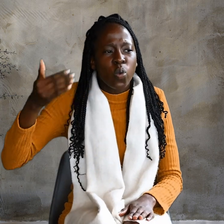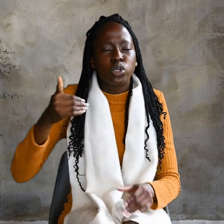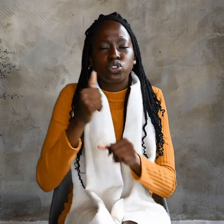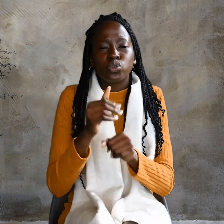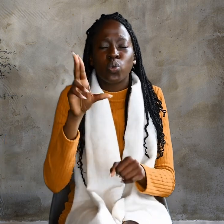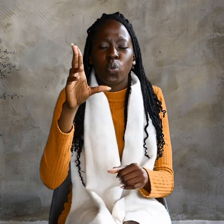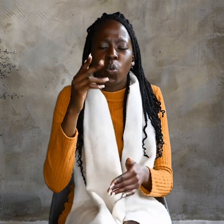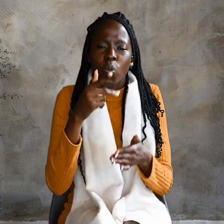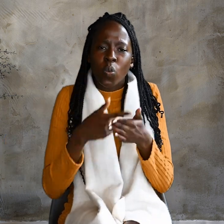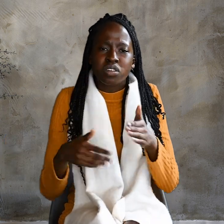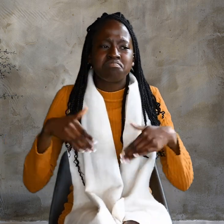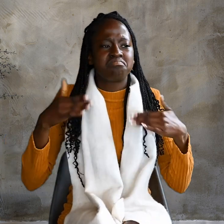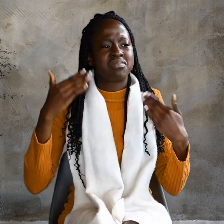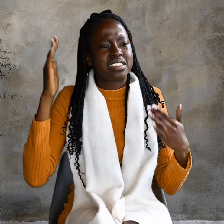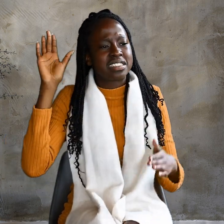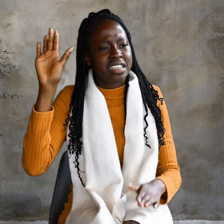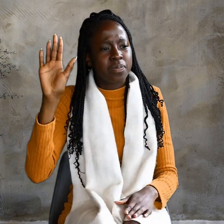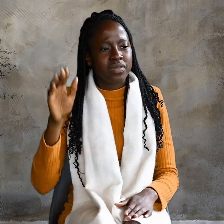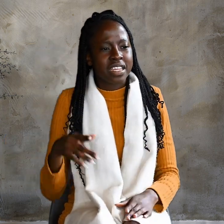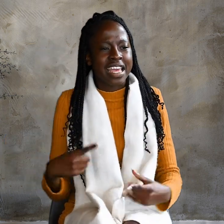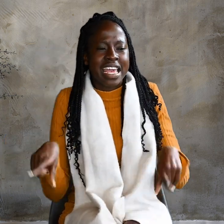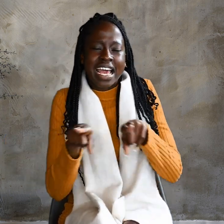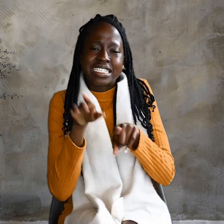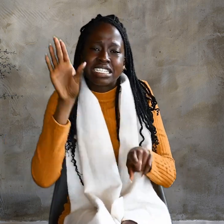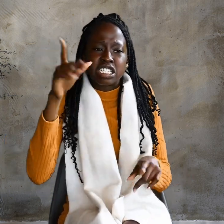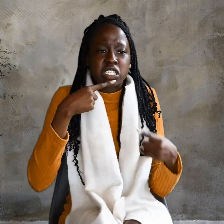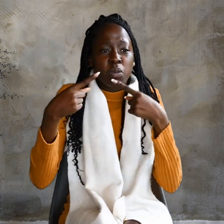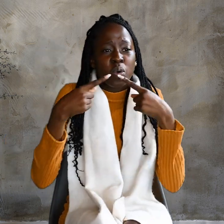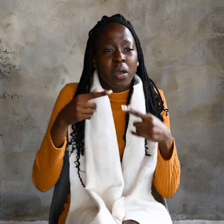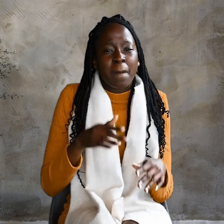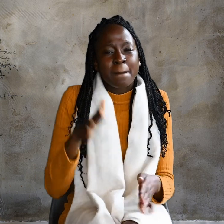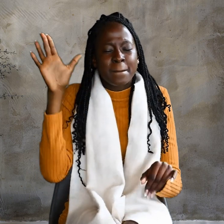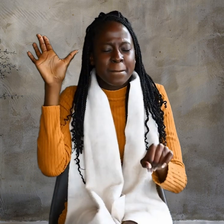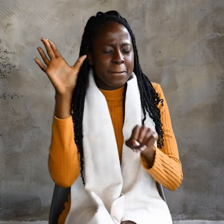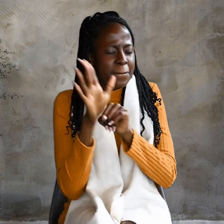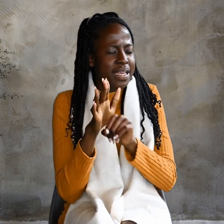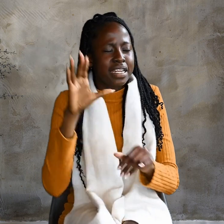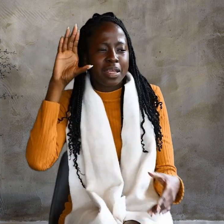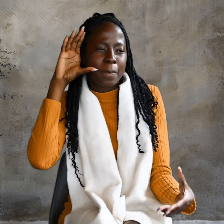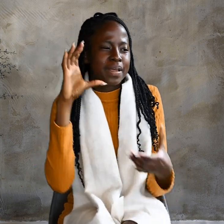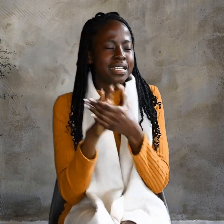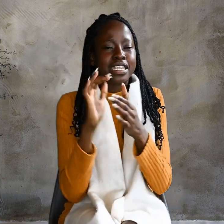him. Even as he spoke, Many believed.